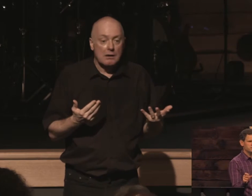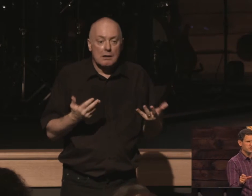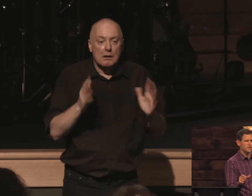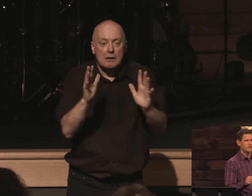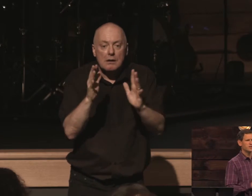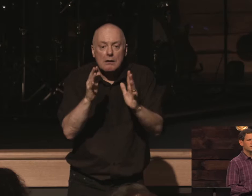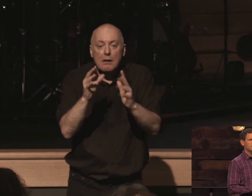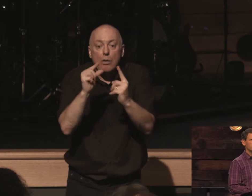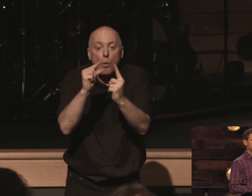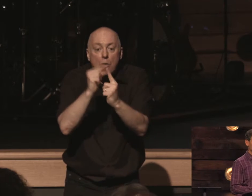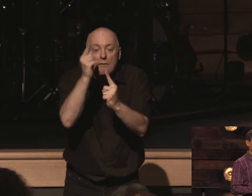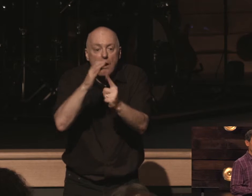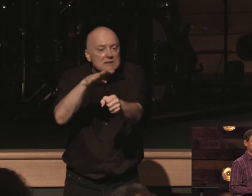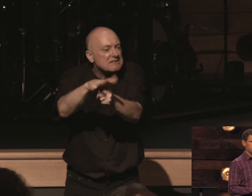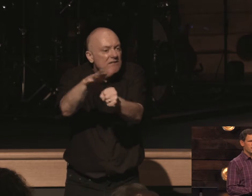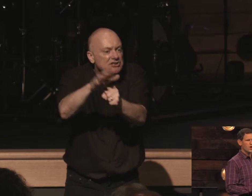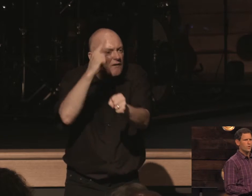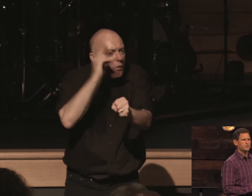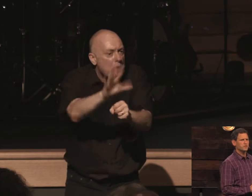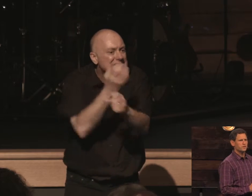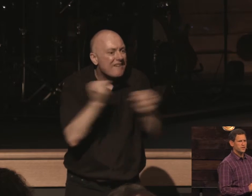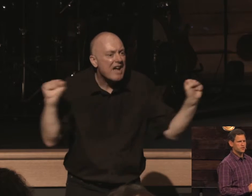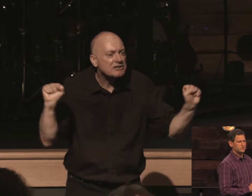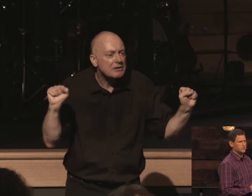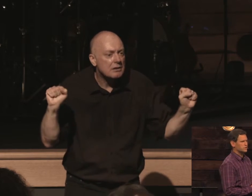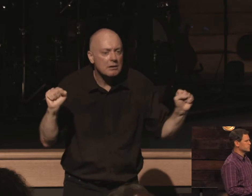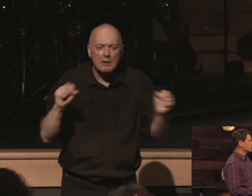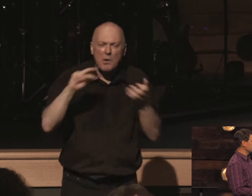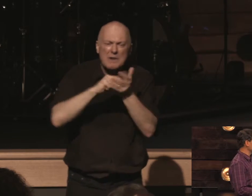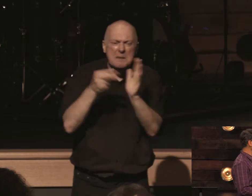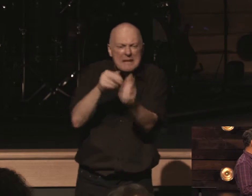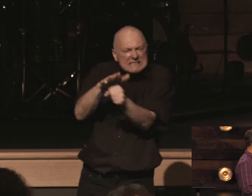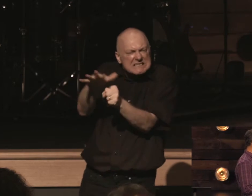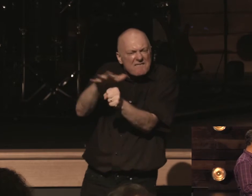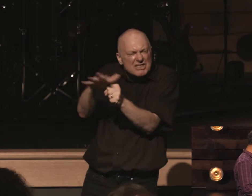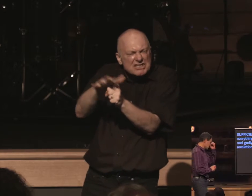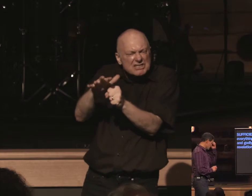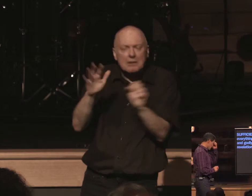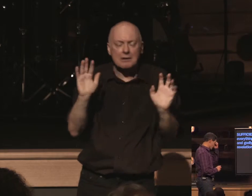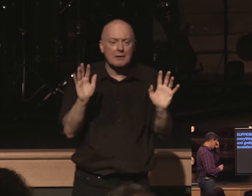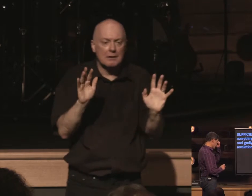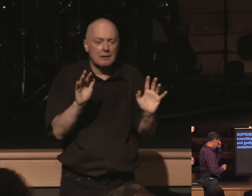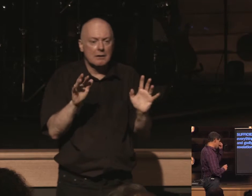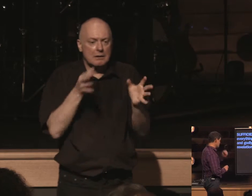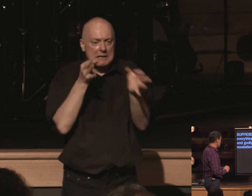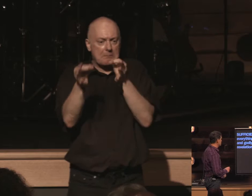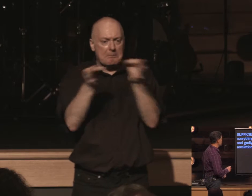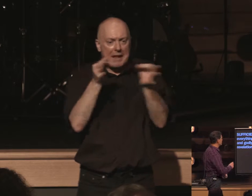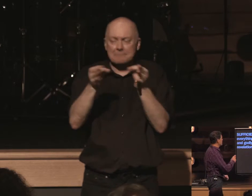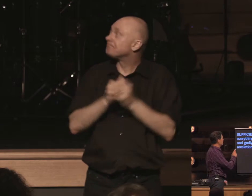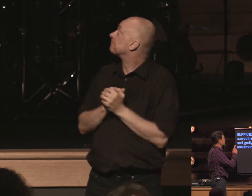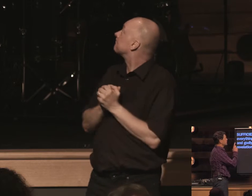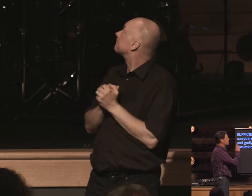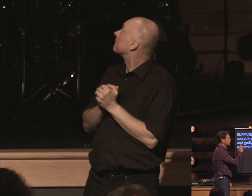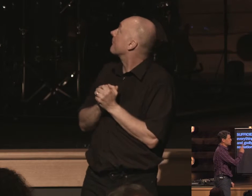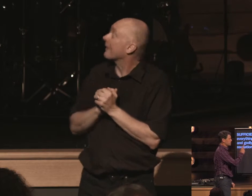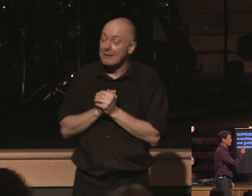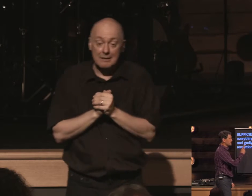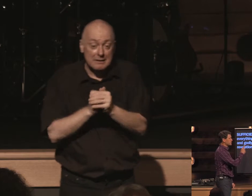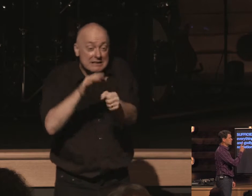of scripture what does sufficiency of scripture mean here's the definition on the screen for you it means this sufficiency is